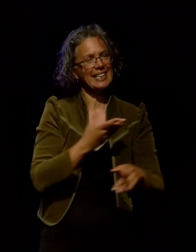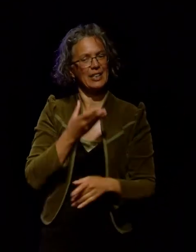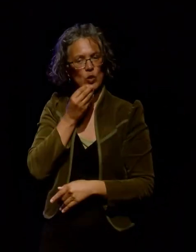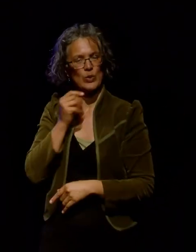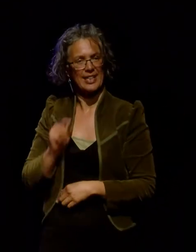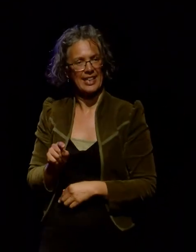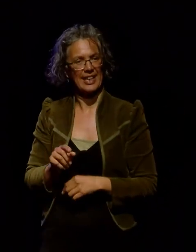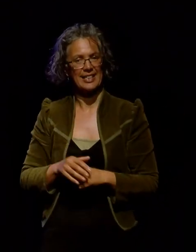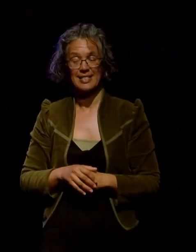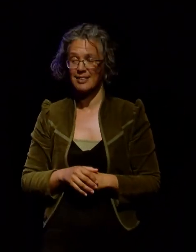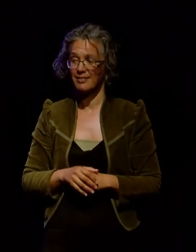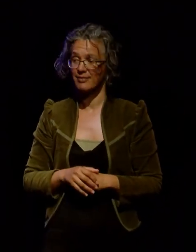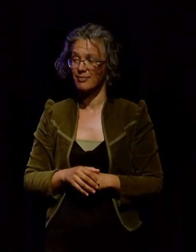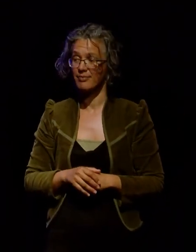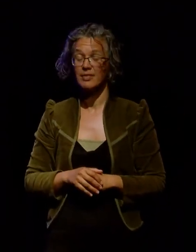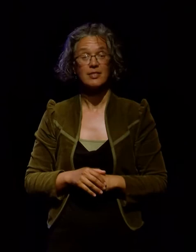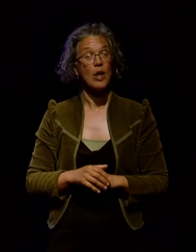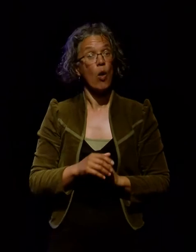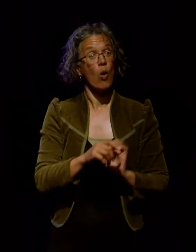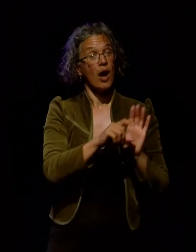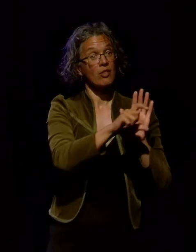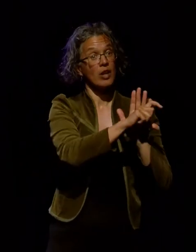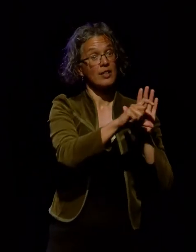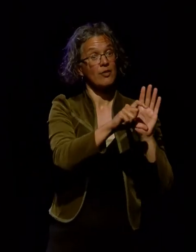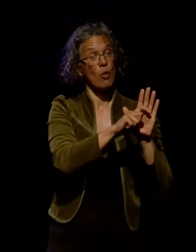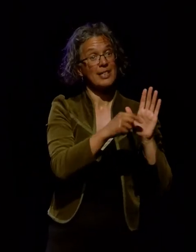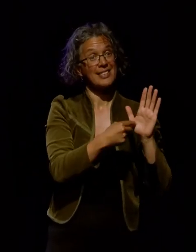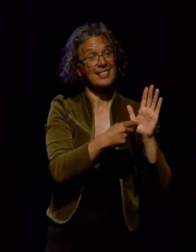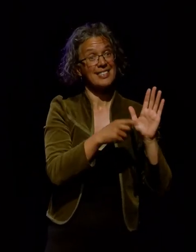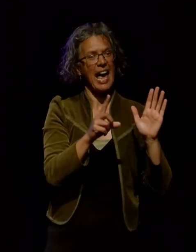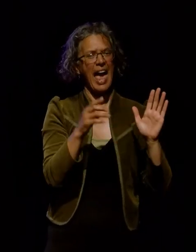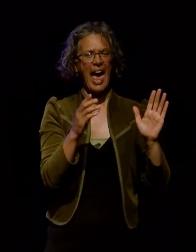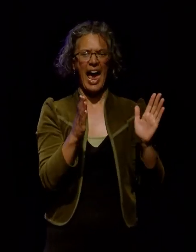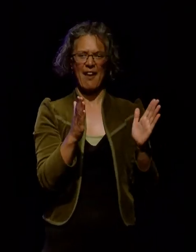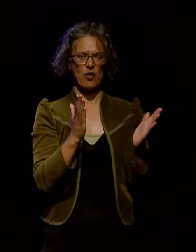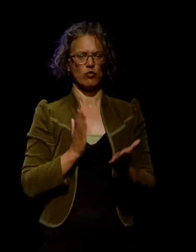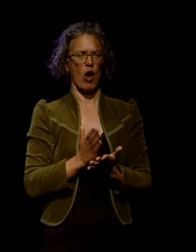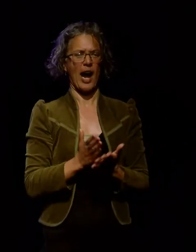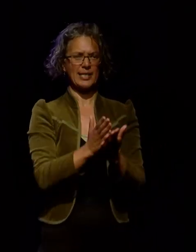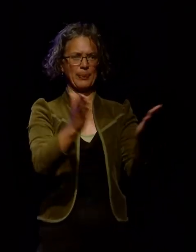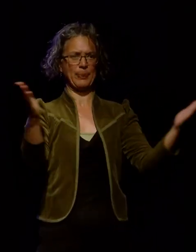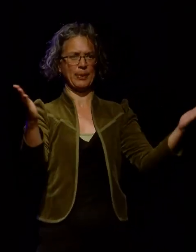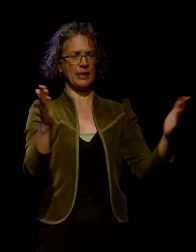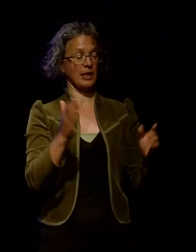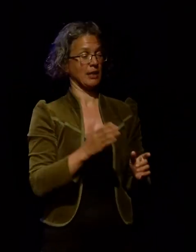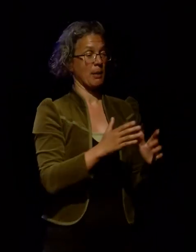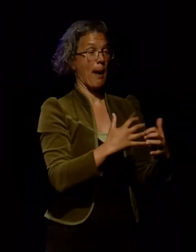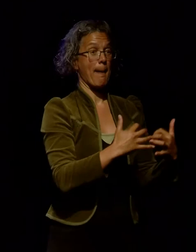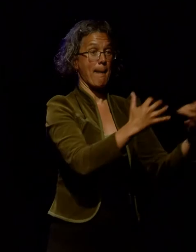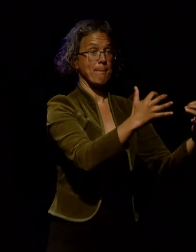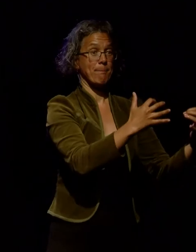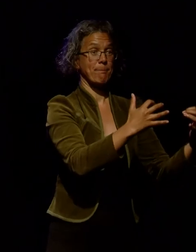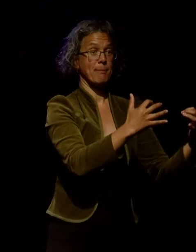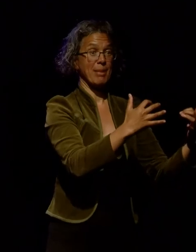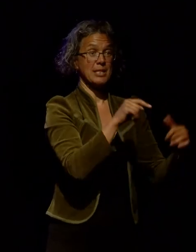Creative Commons licences exist on the spectrum of rights. At one end you have public domain where the copyright in that